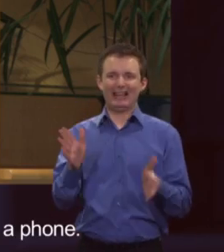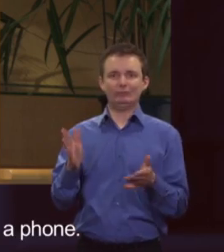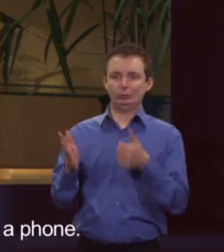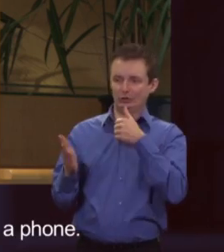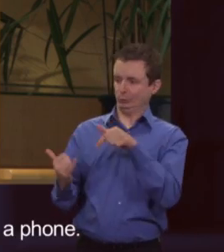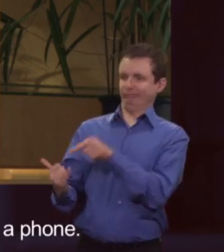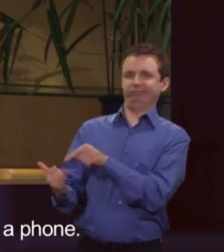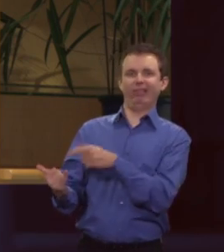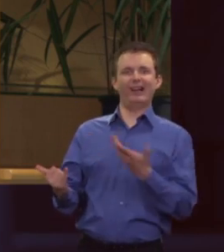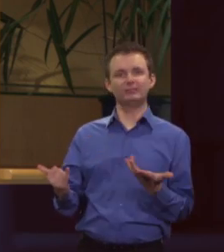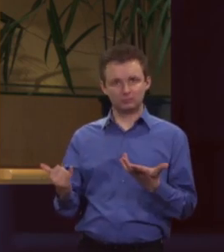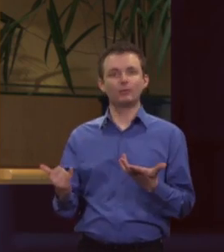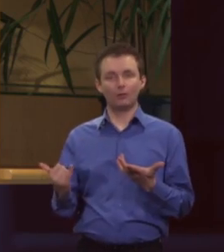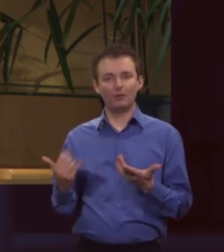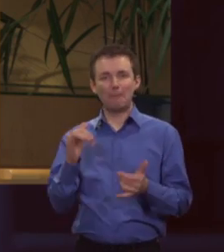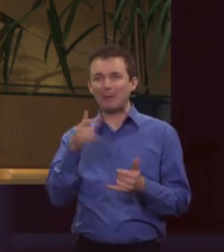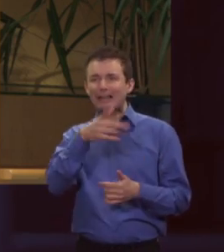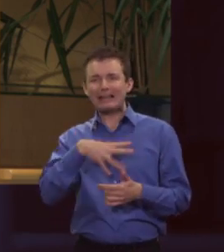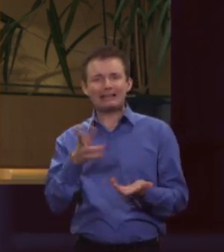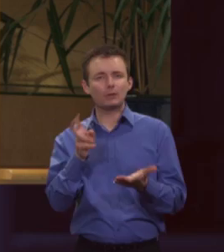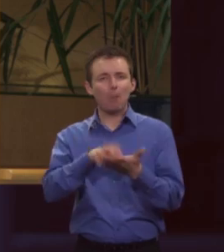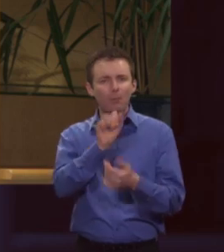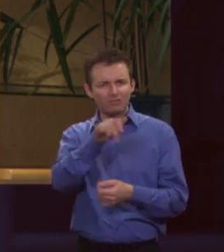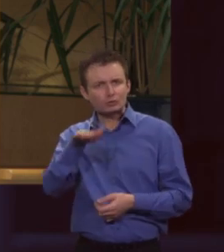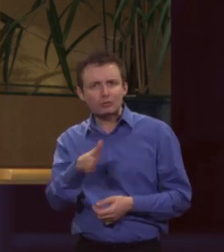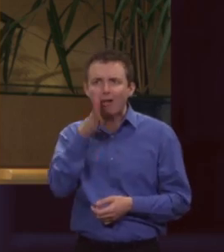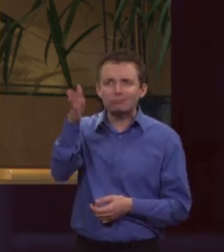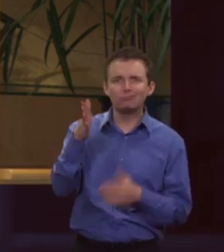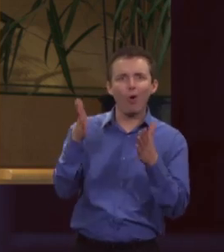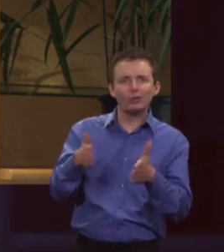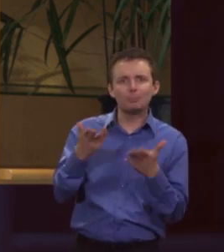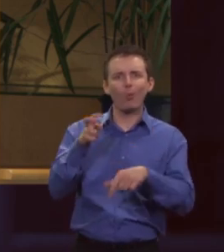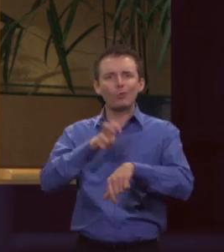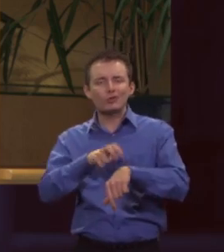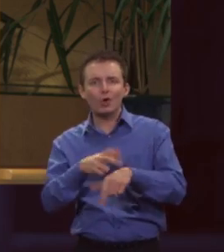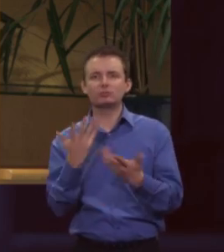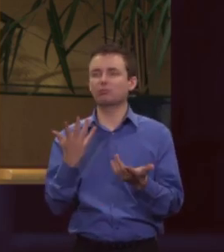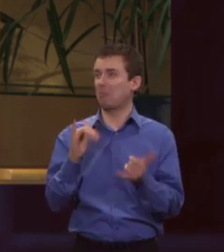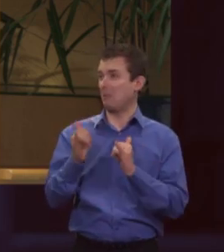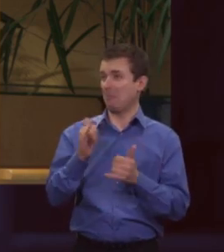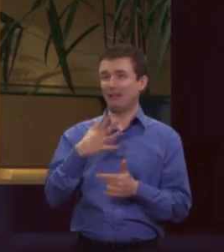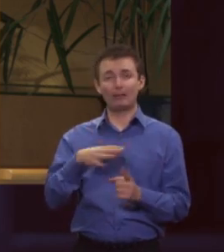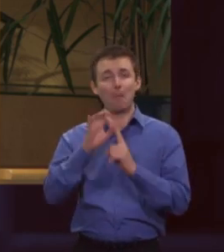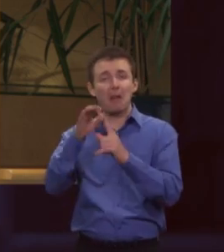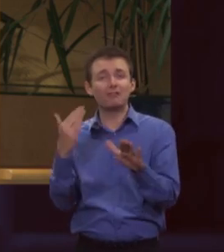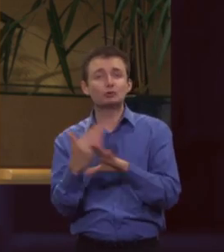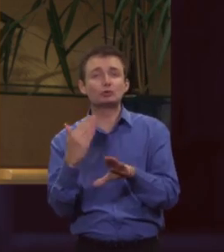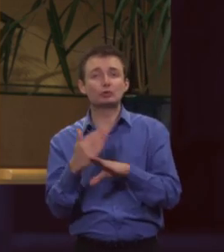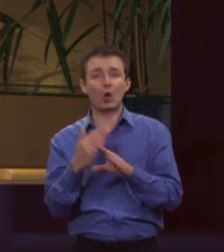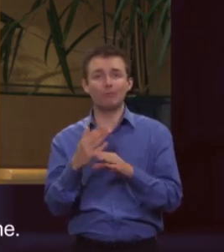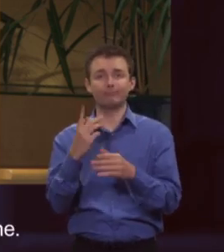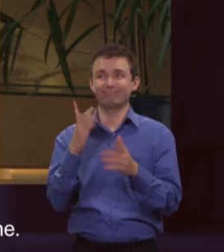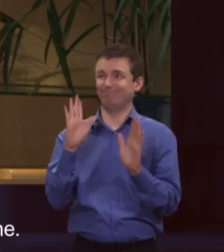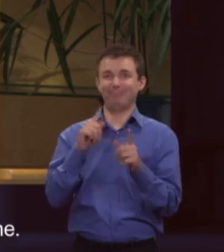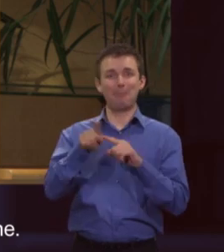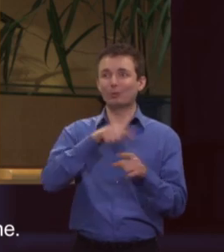be able to use a phone. Whether it's making an appointment to take your kids to the hospital or doctors or whether it's, you know, applying for a job.